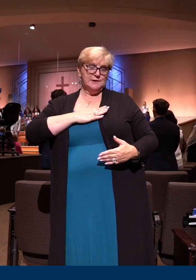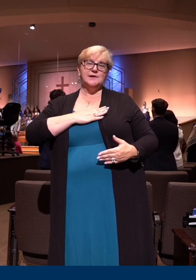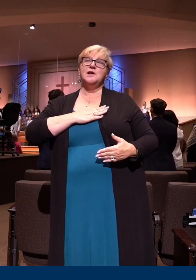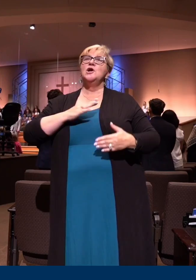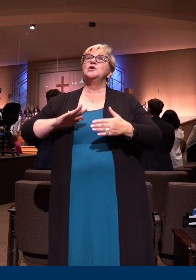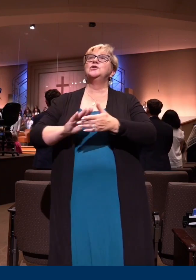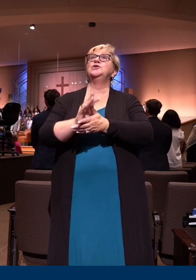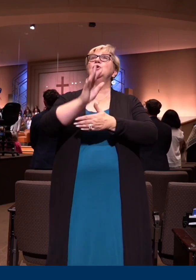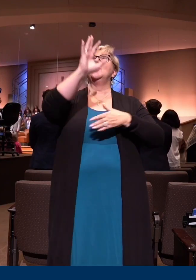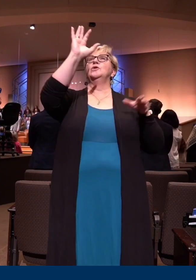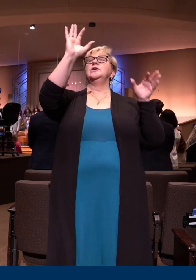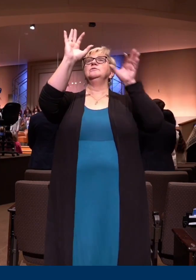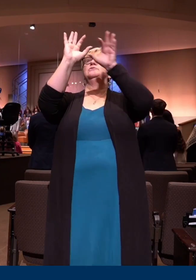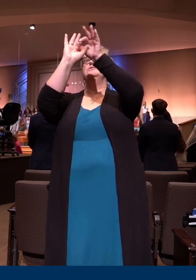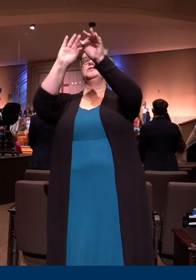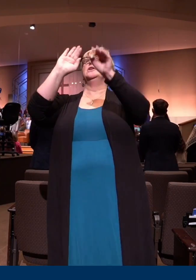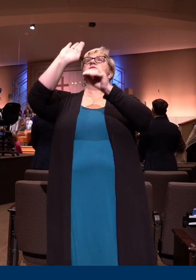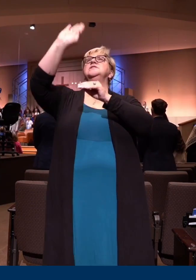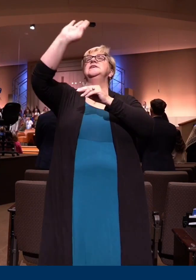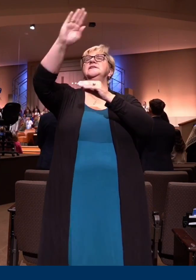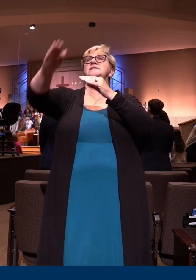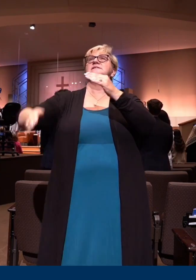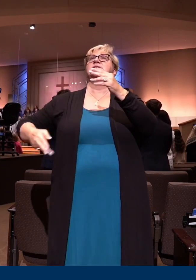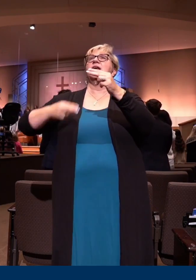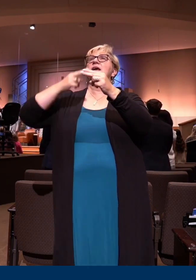Glory to His name.